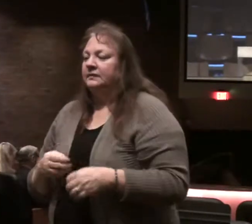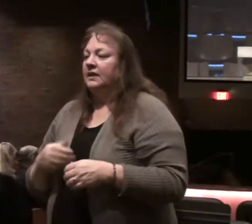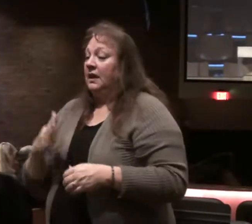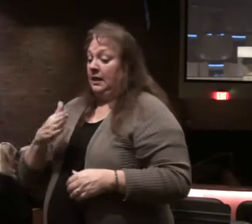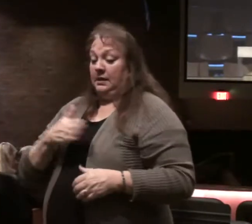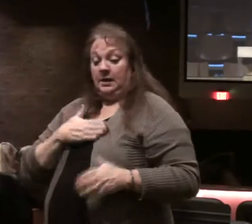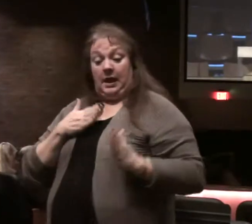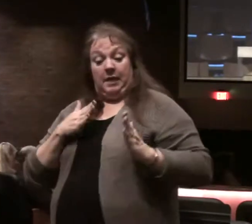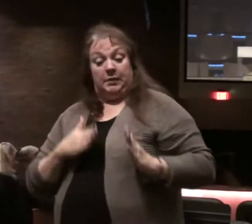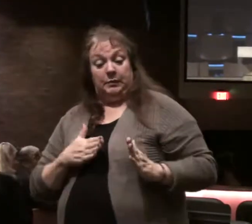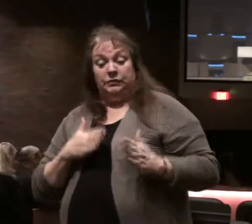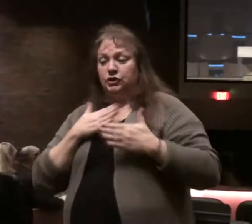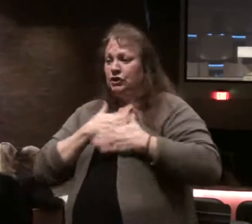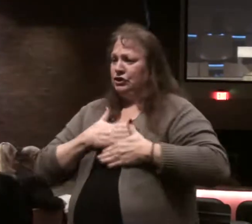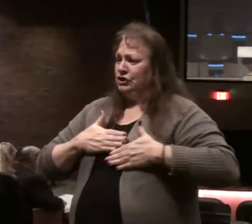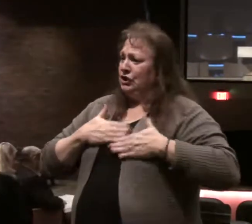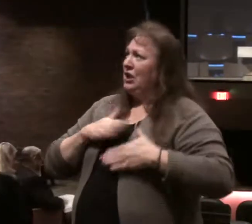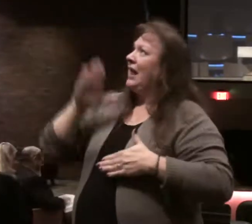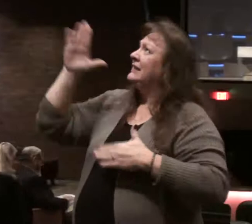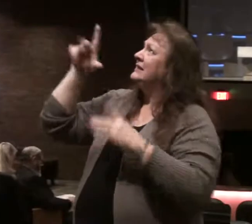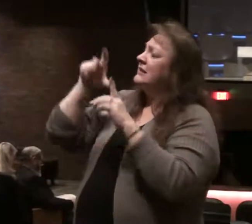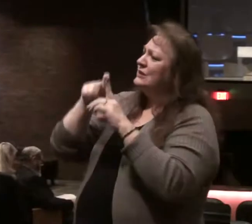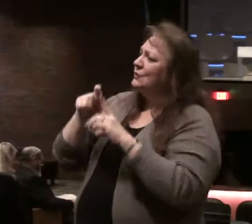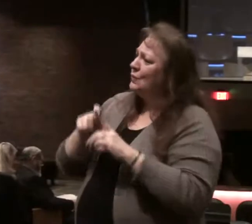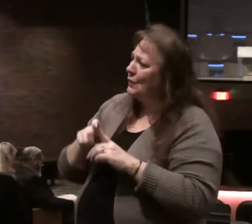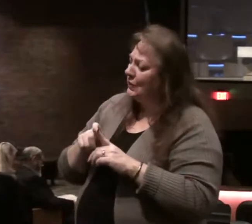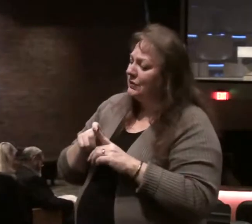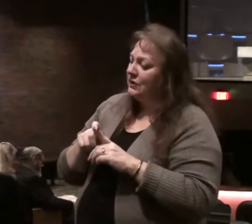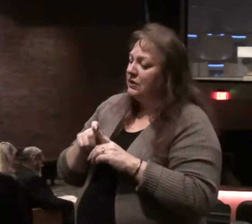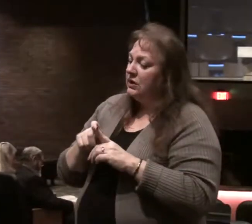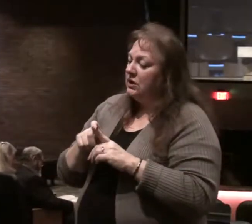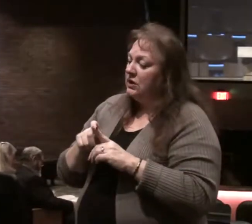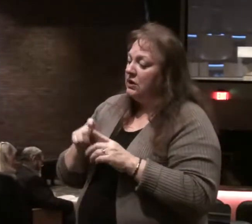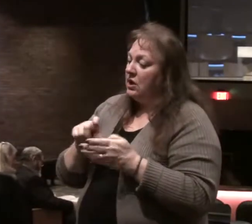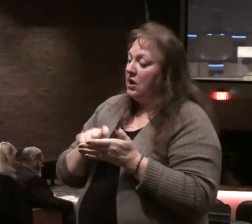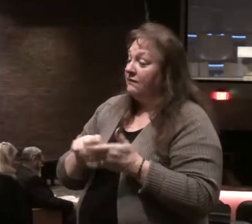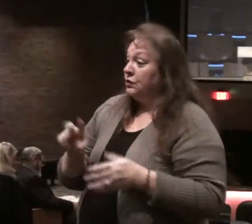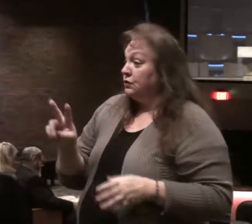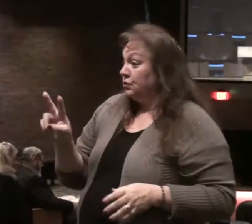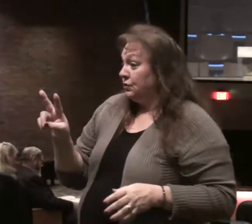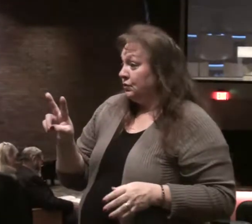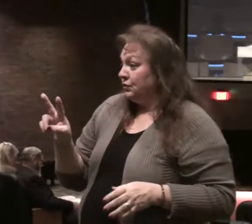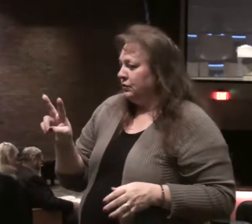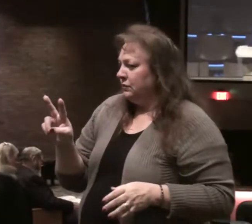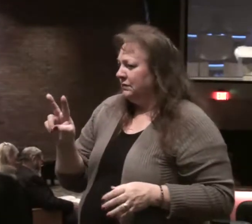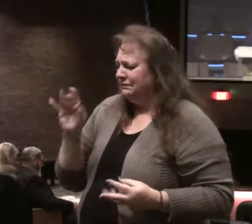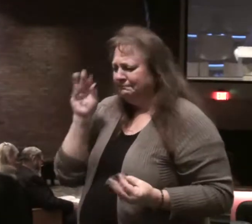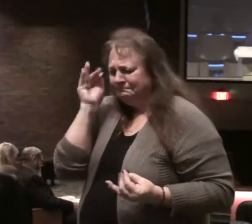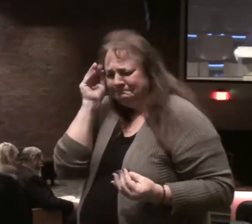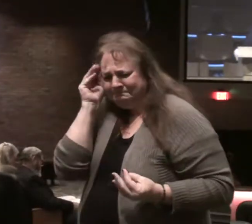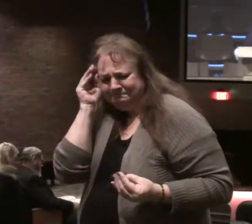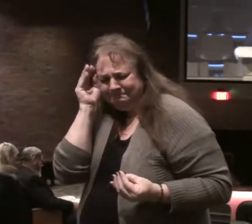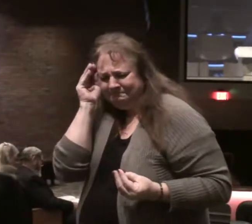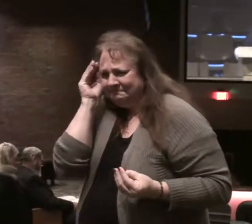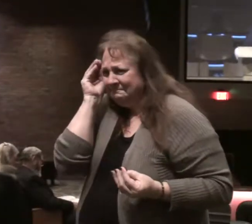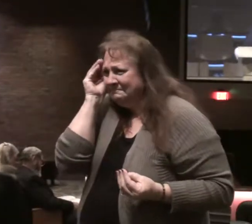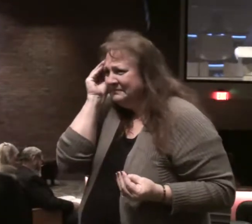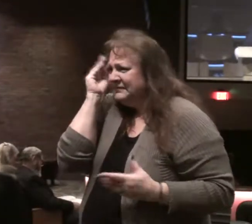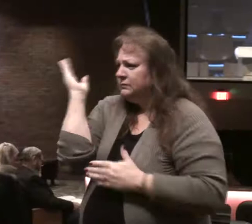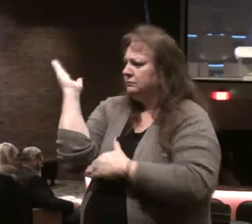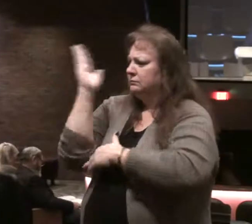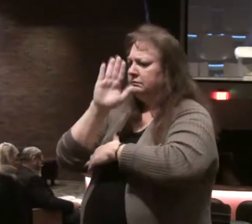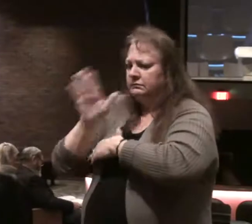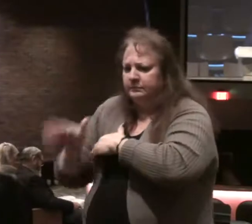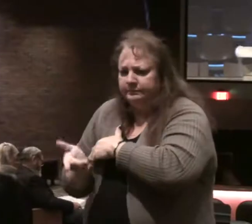The happy person delights in the word of God. Therefore, in verse 2, he meditates on it day and night.